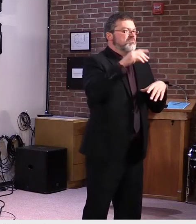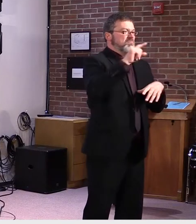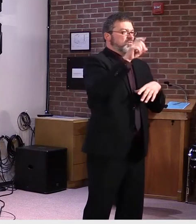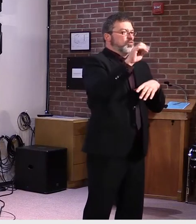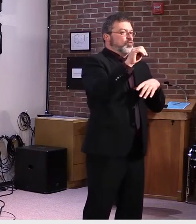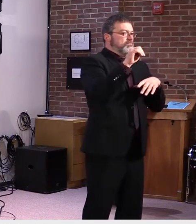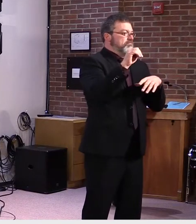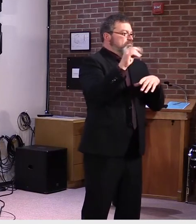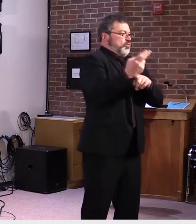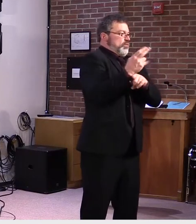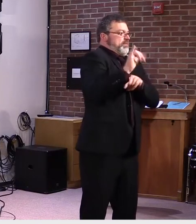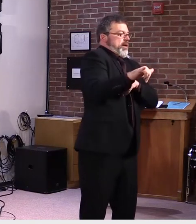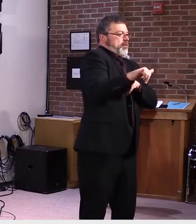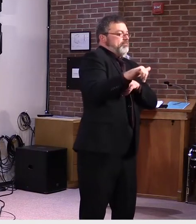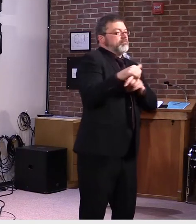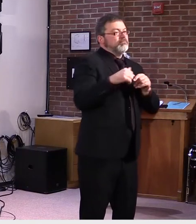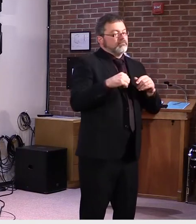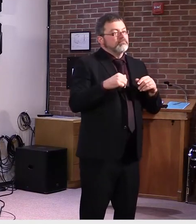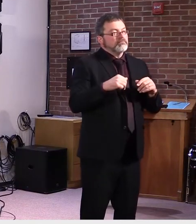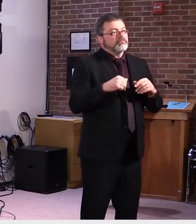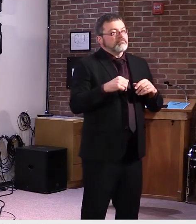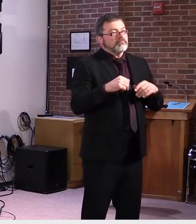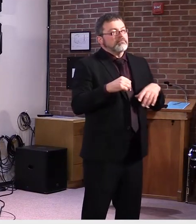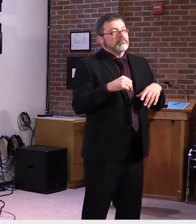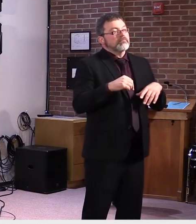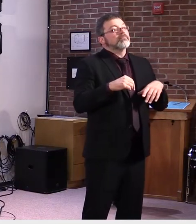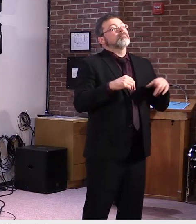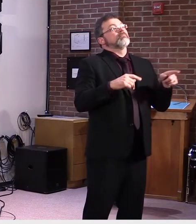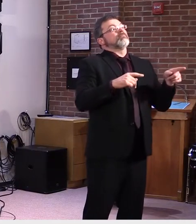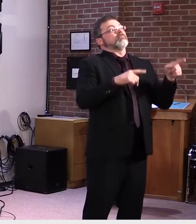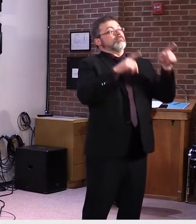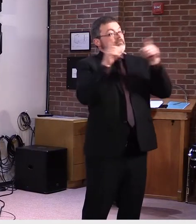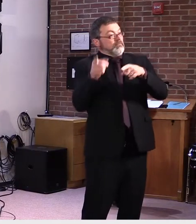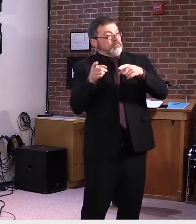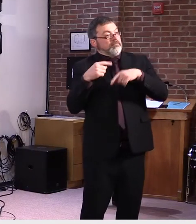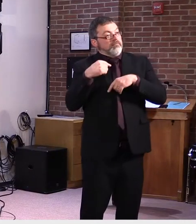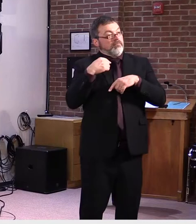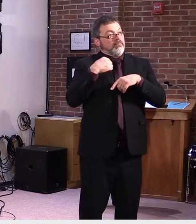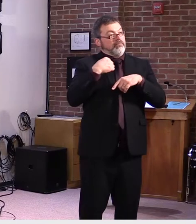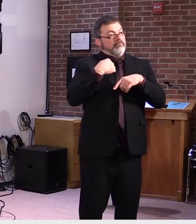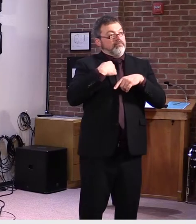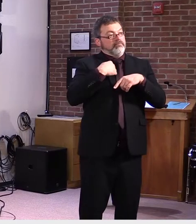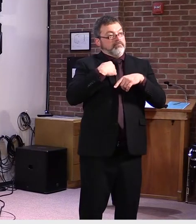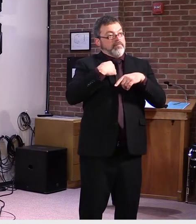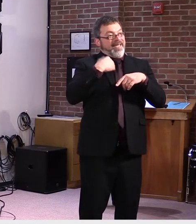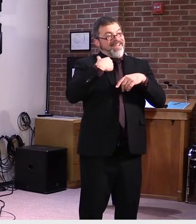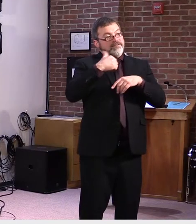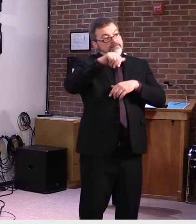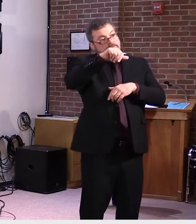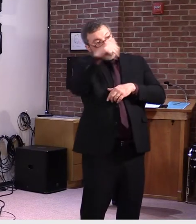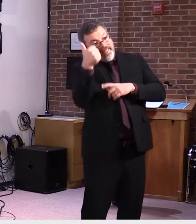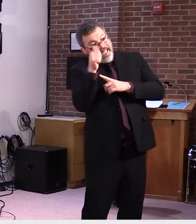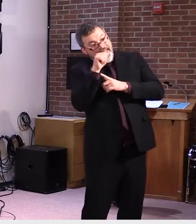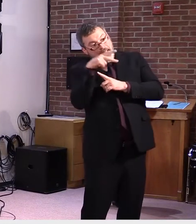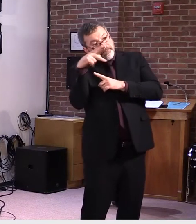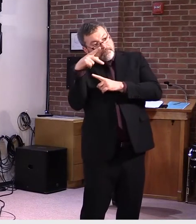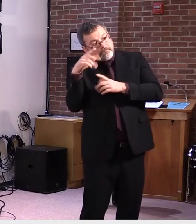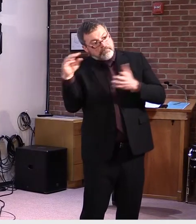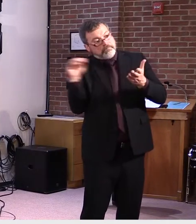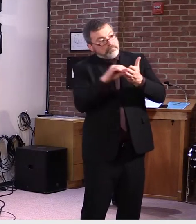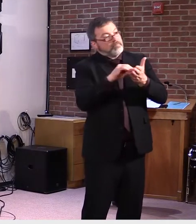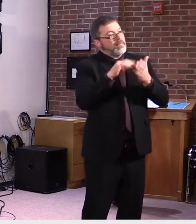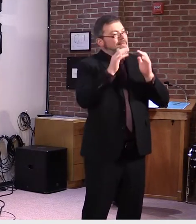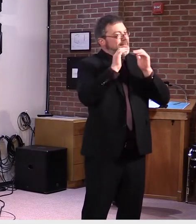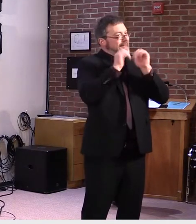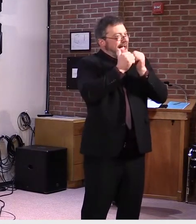Another technology tool we are exploring is a statewide app for the implementation of the required daily health checks in schools. We hope to